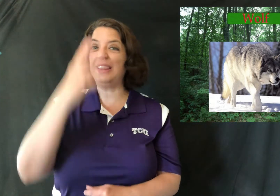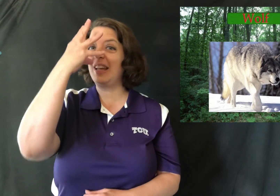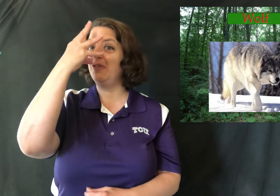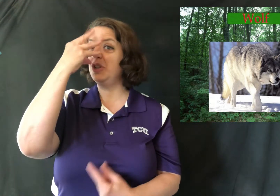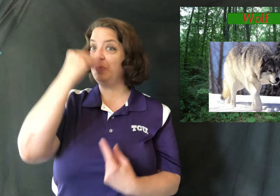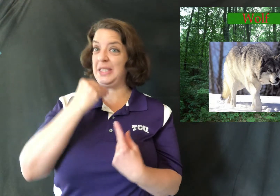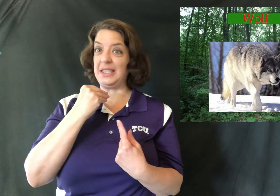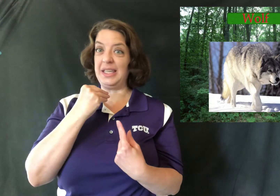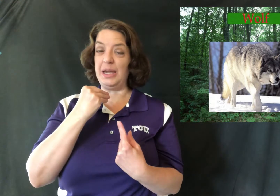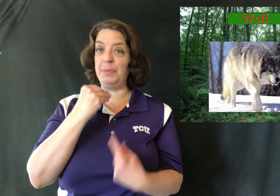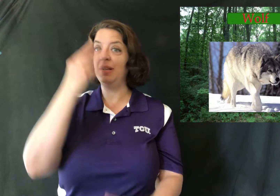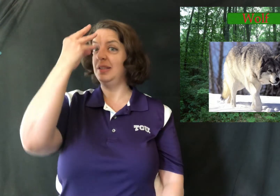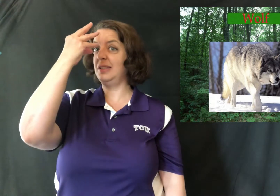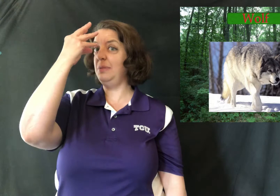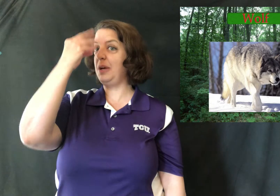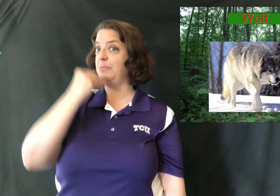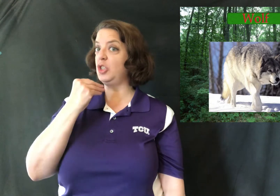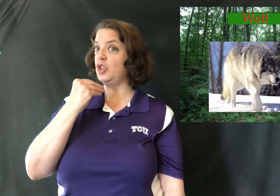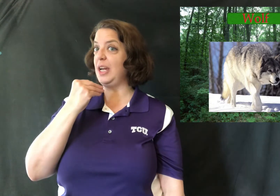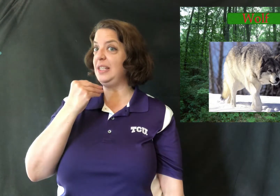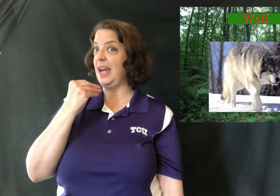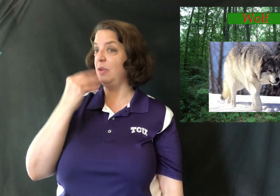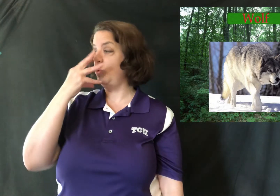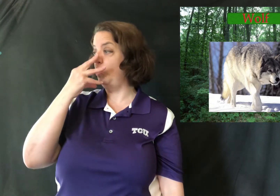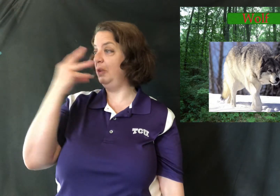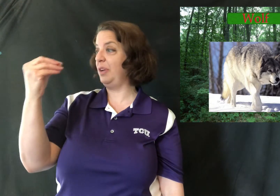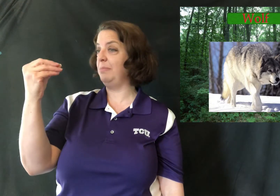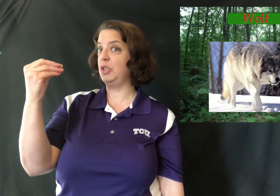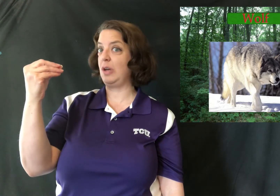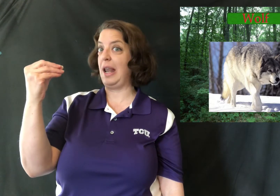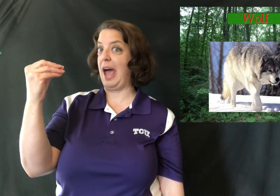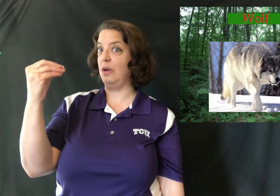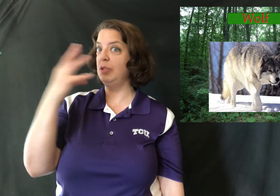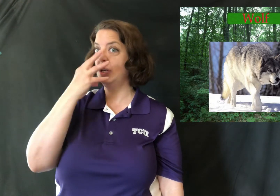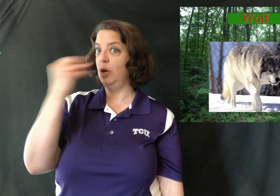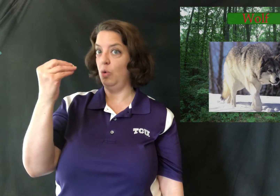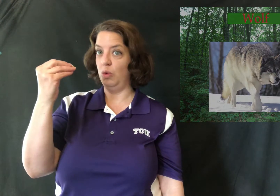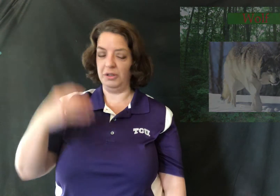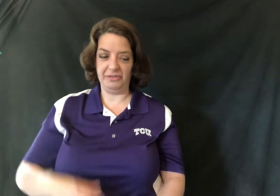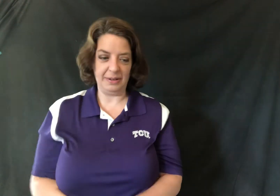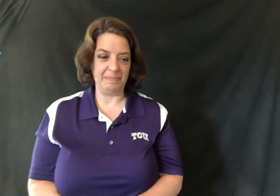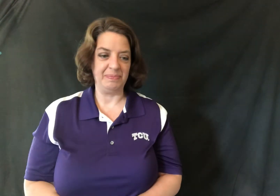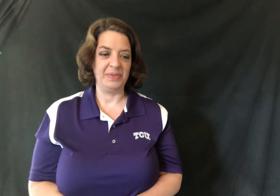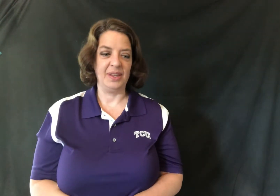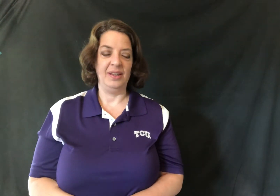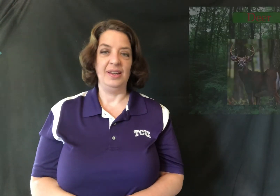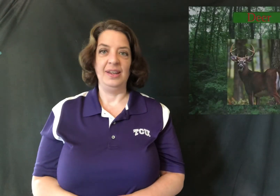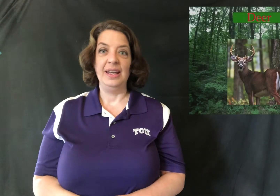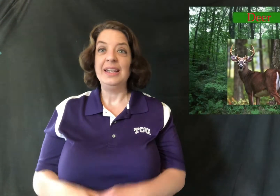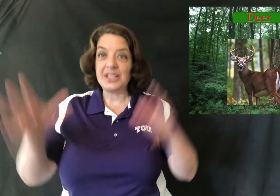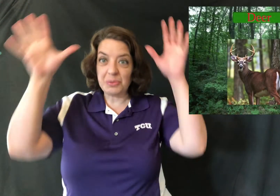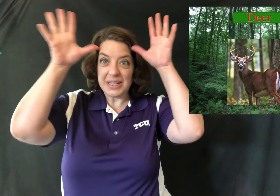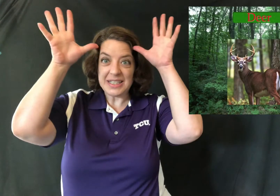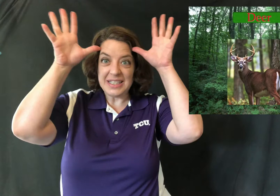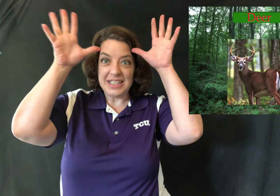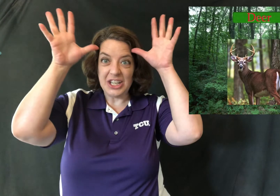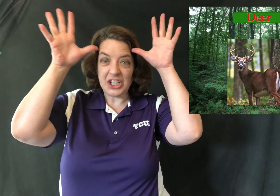that confused with sleep sleep comes straight down wolf comes straight out wolf next one is a deer